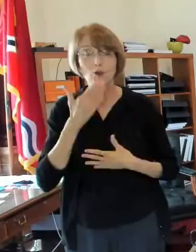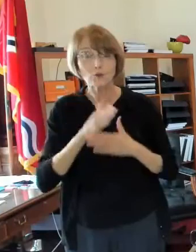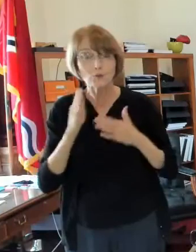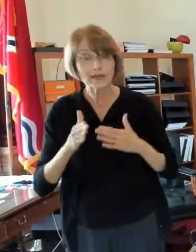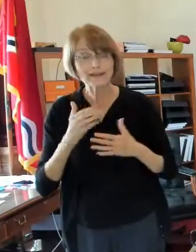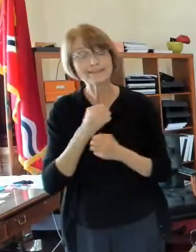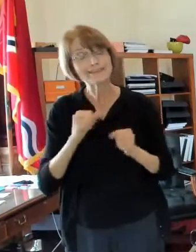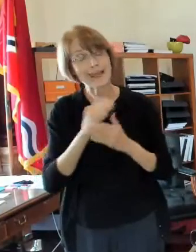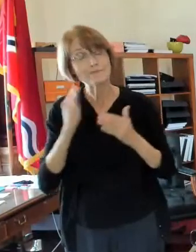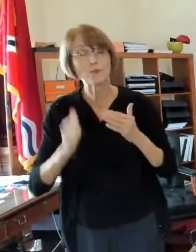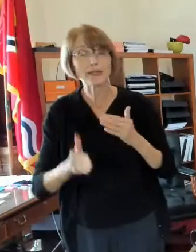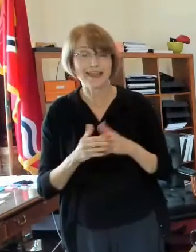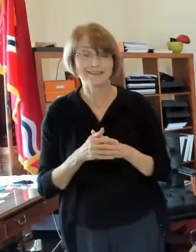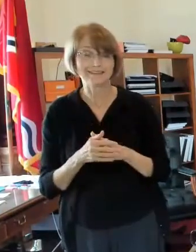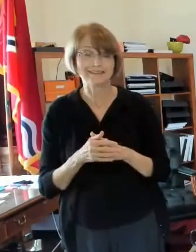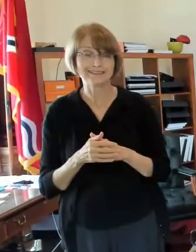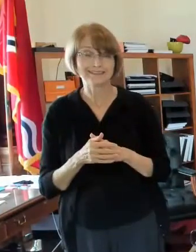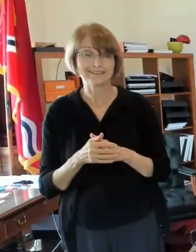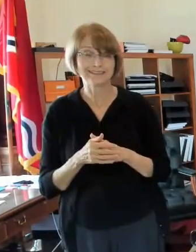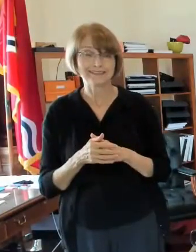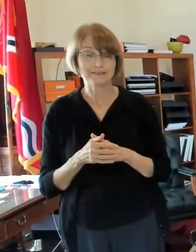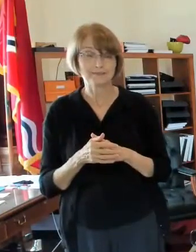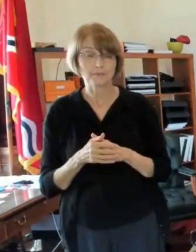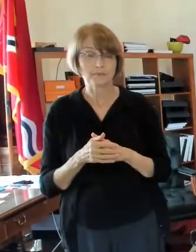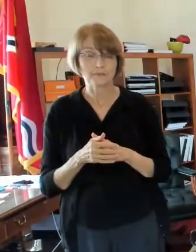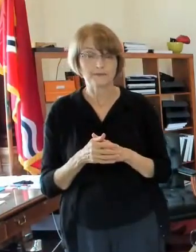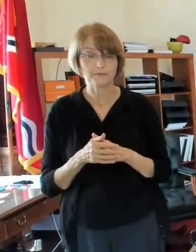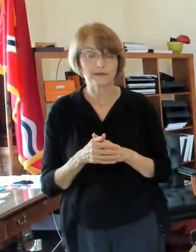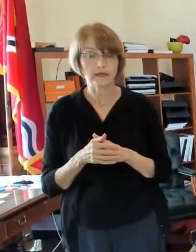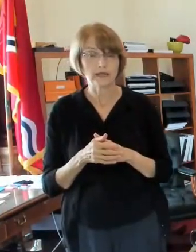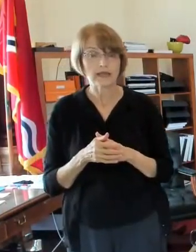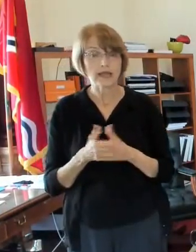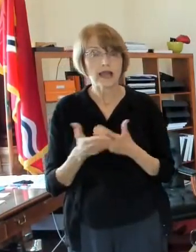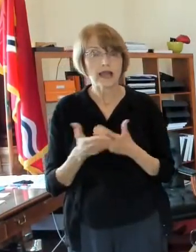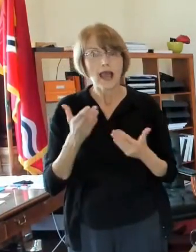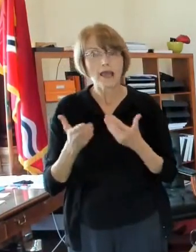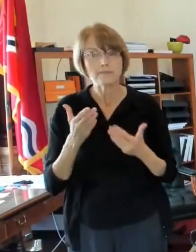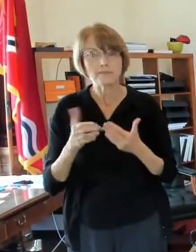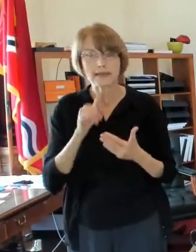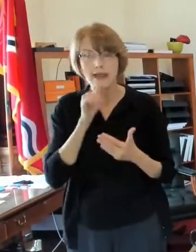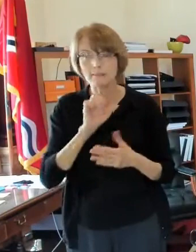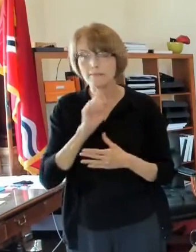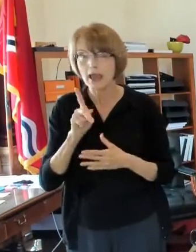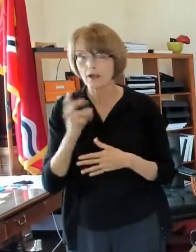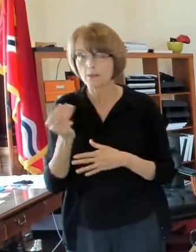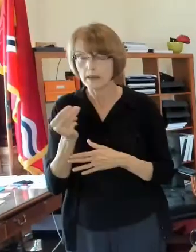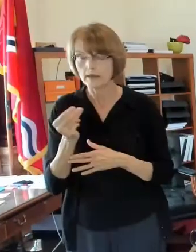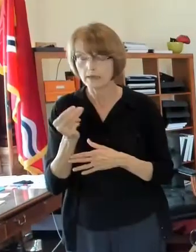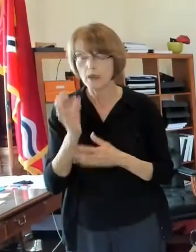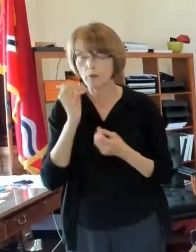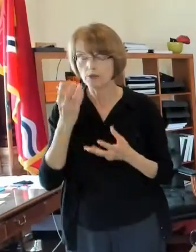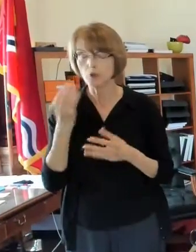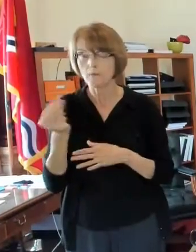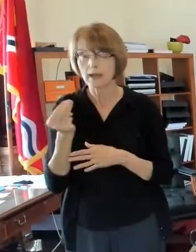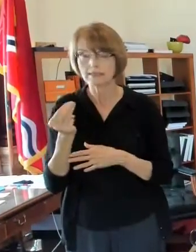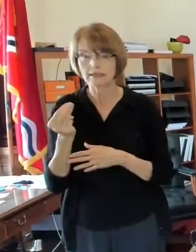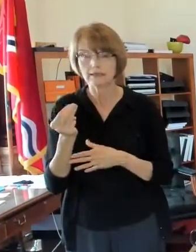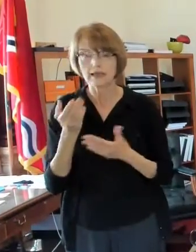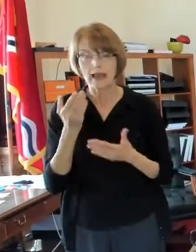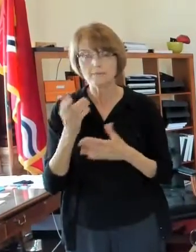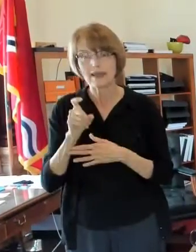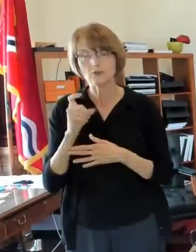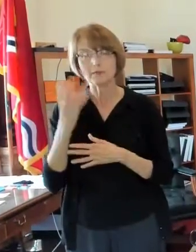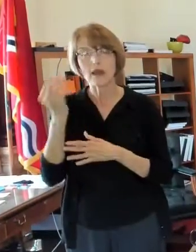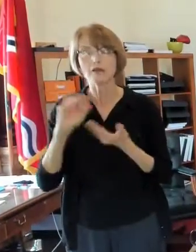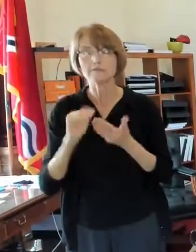have a safe weekend and uh we i may or may not be back with you on monday we'll let you know monday i i may have to